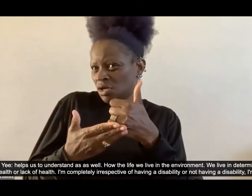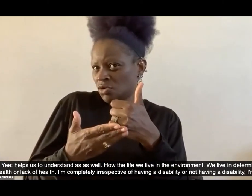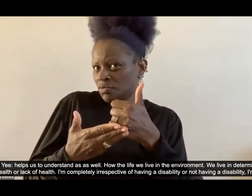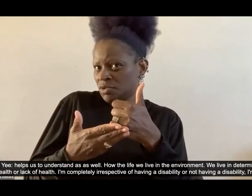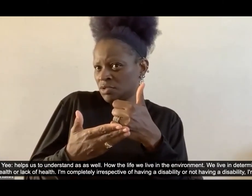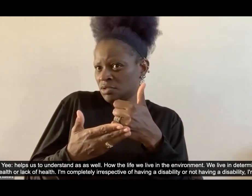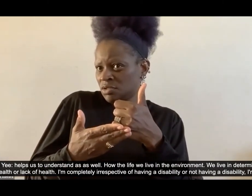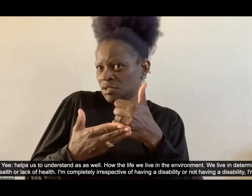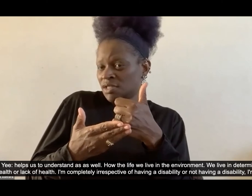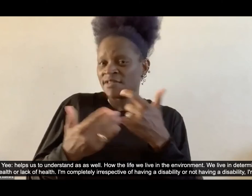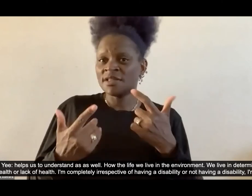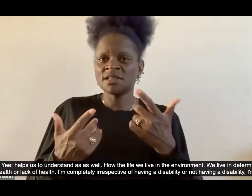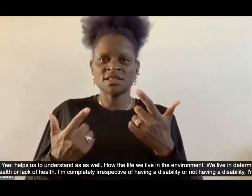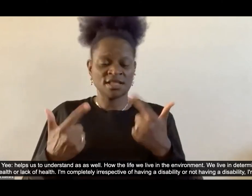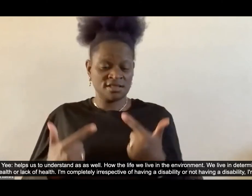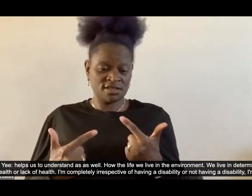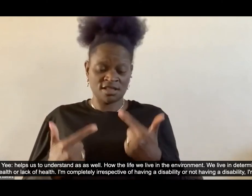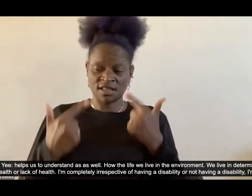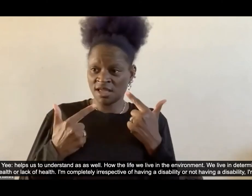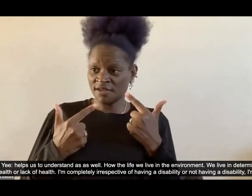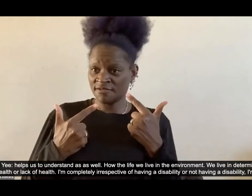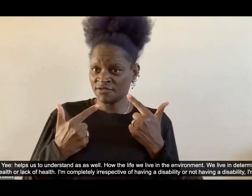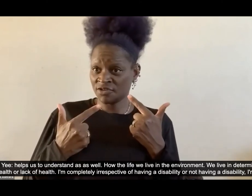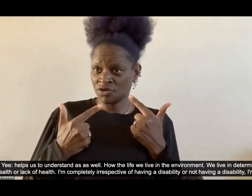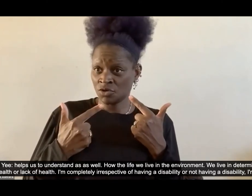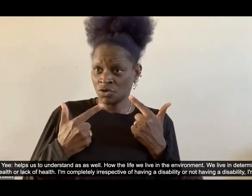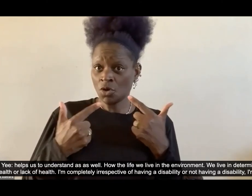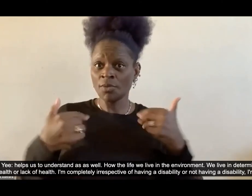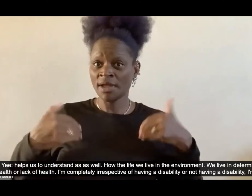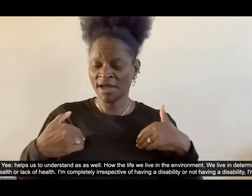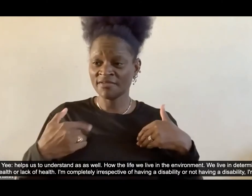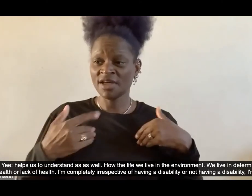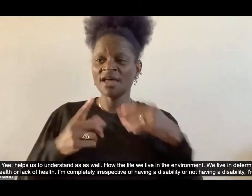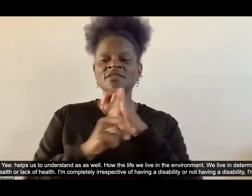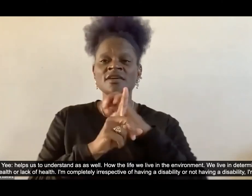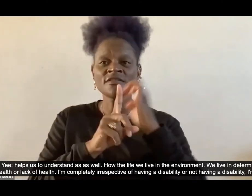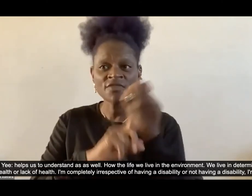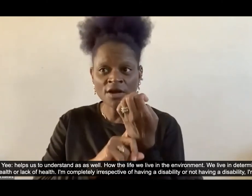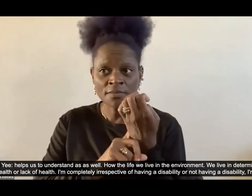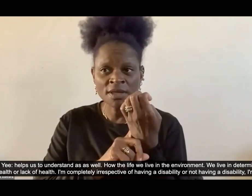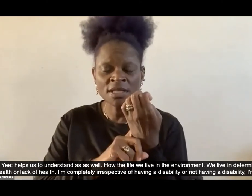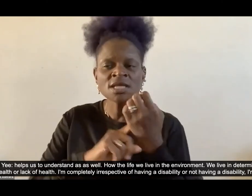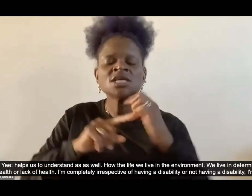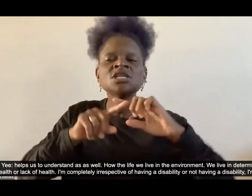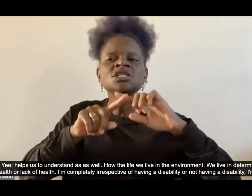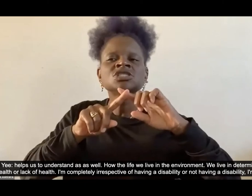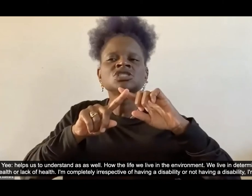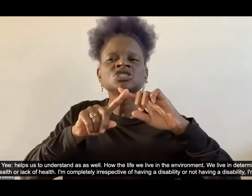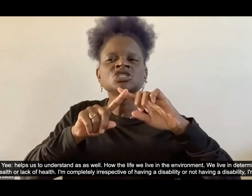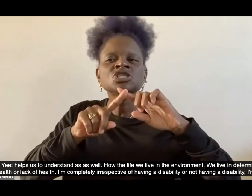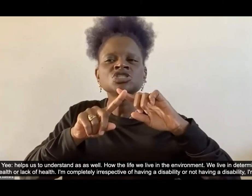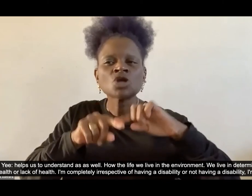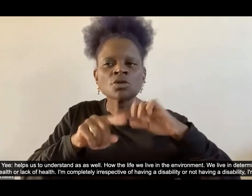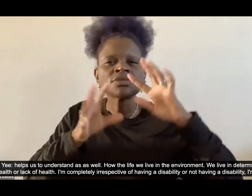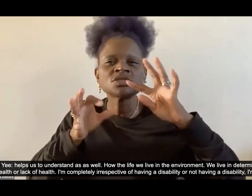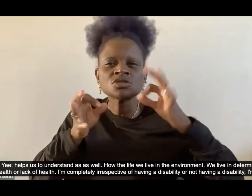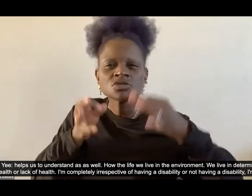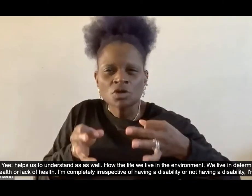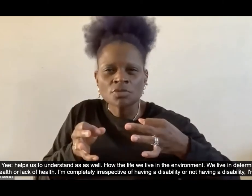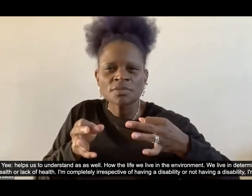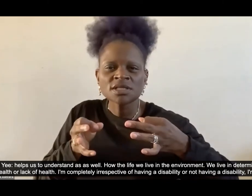life we live in the environment we live in determines so much of our health or our lack health um